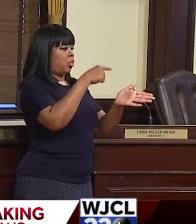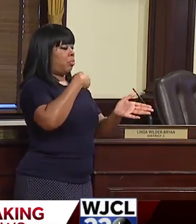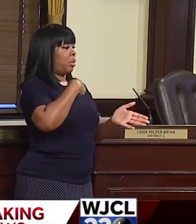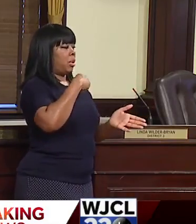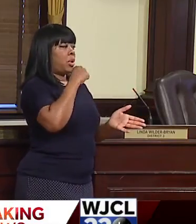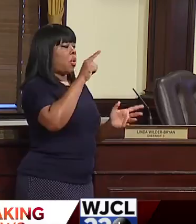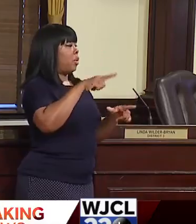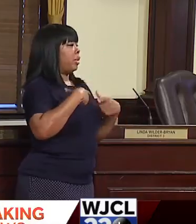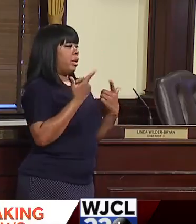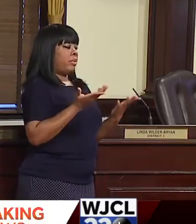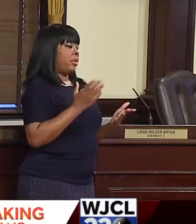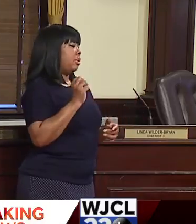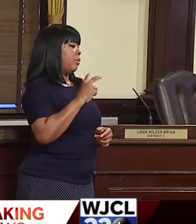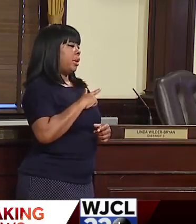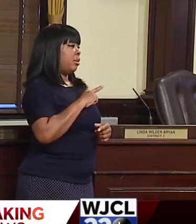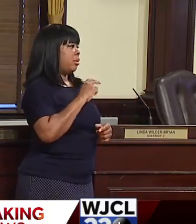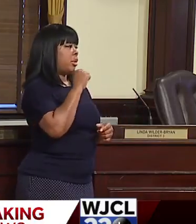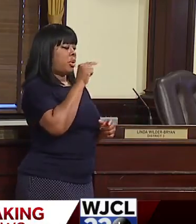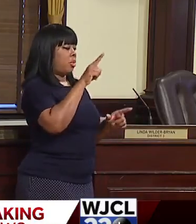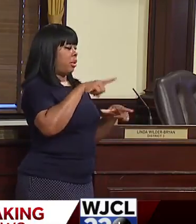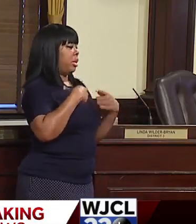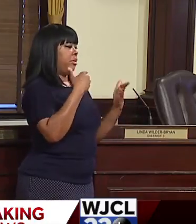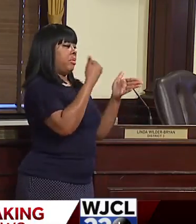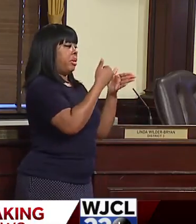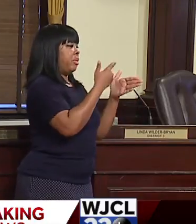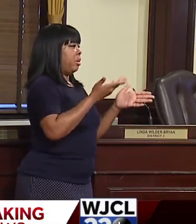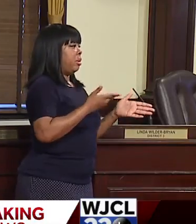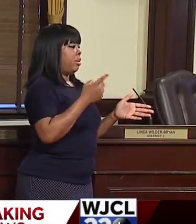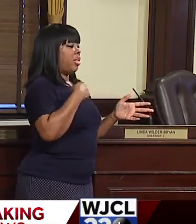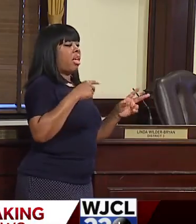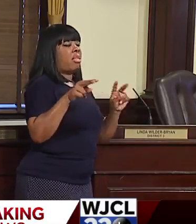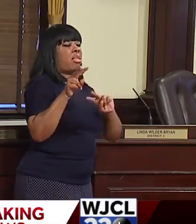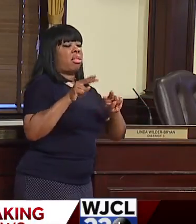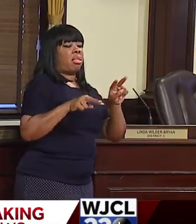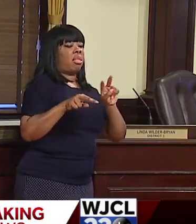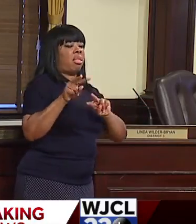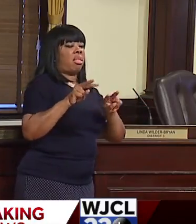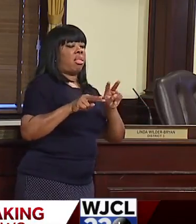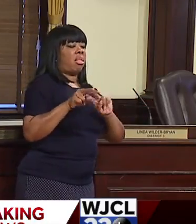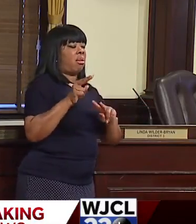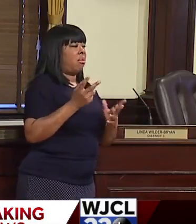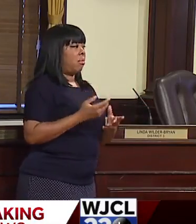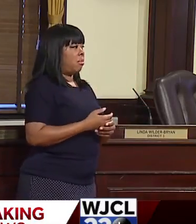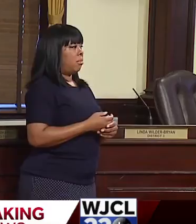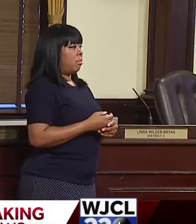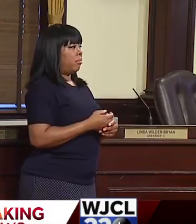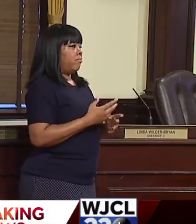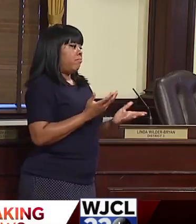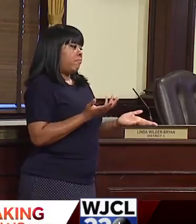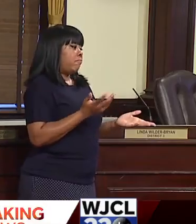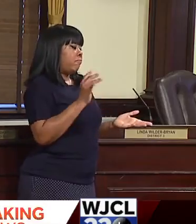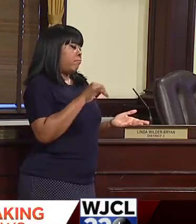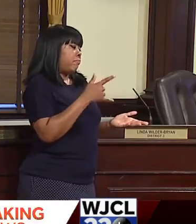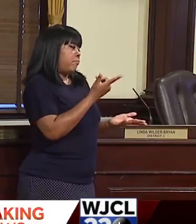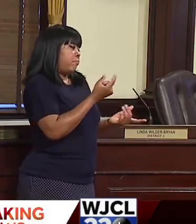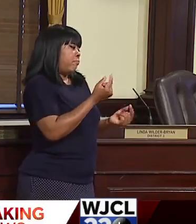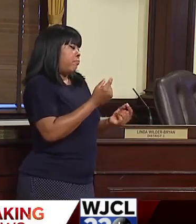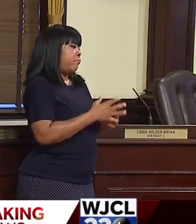Don't live anywhere near savannah. Um, they're trolls. And that's just what they do.